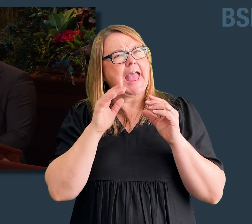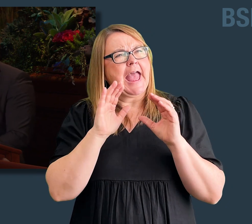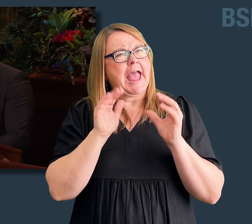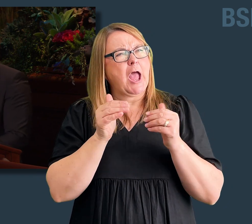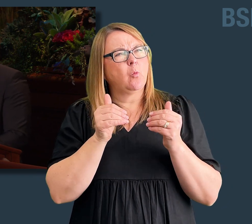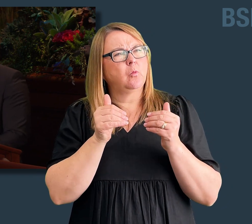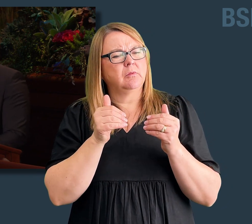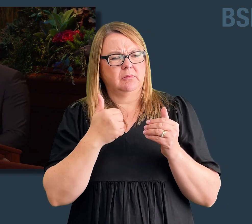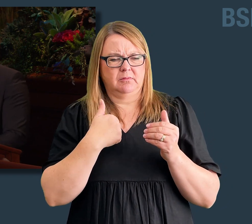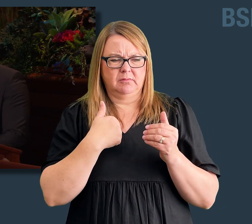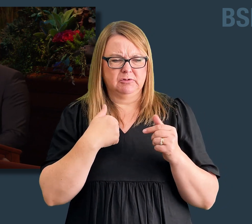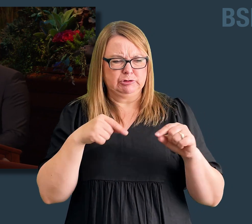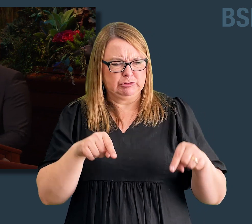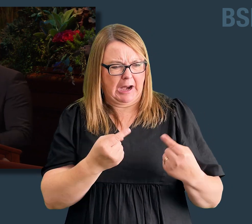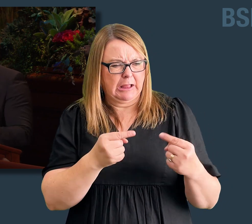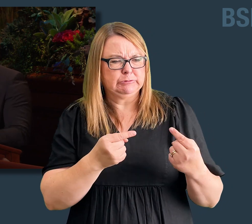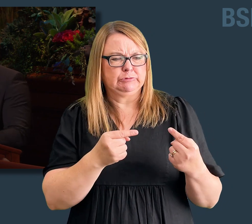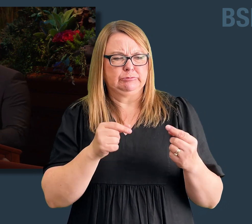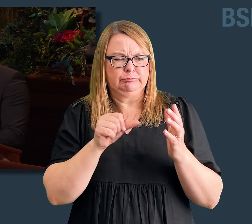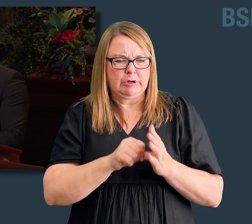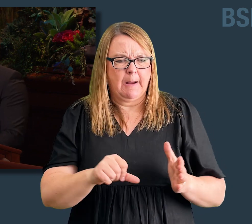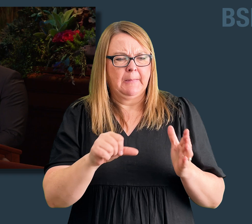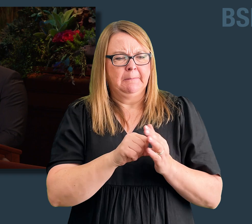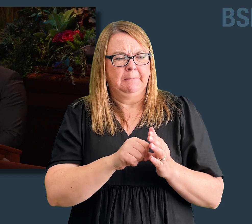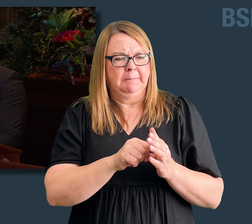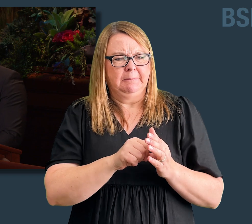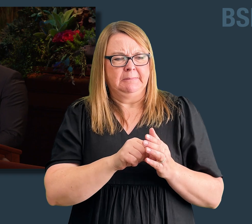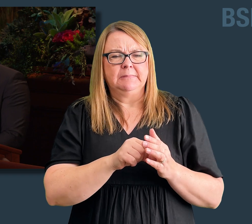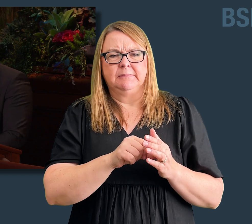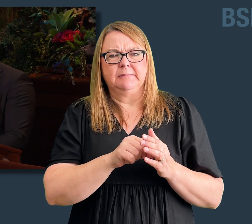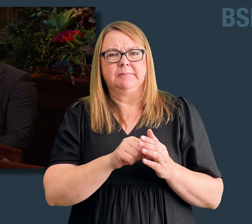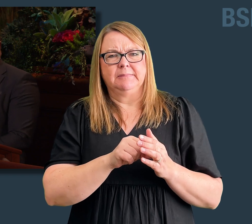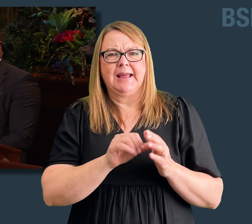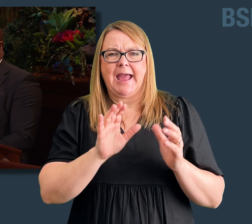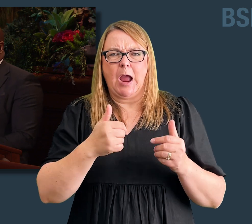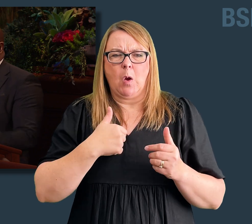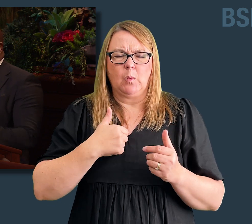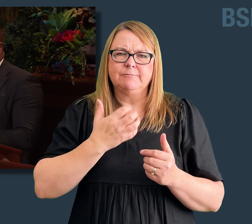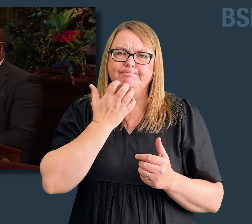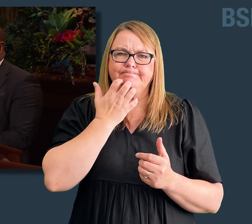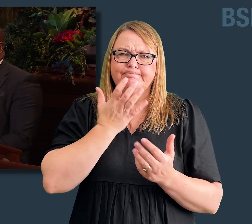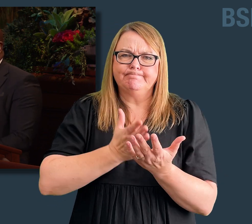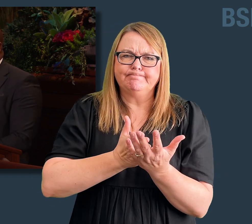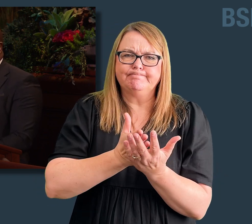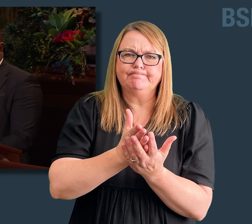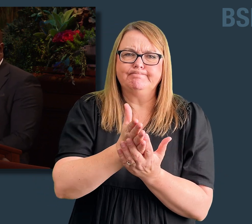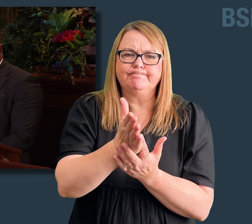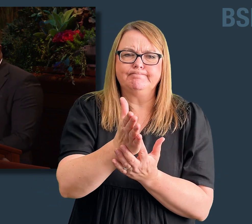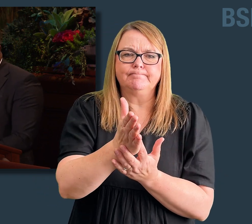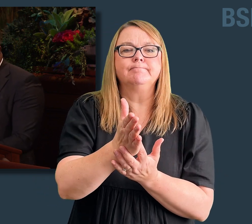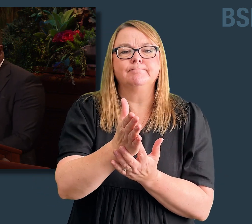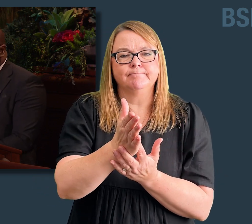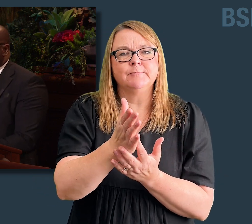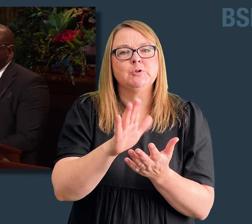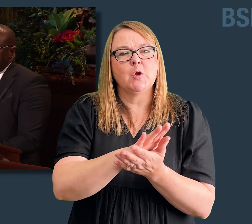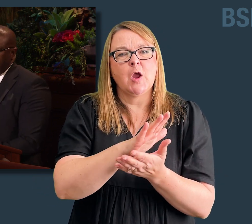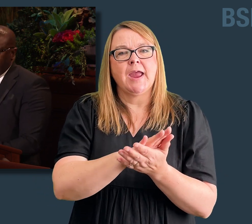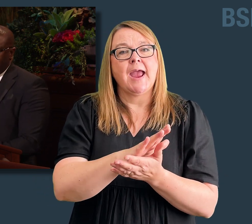maintain such good, such joy, even though difficulty and trials, or even through difficulty and trials?